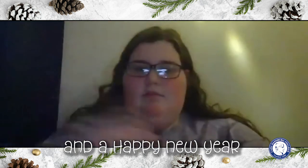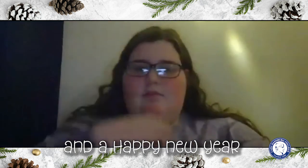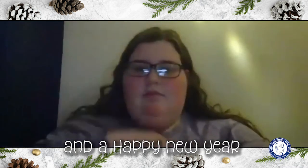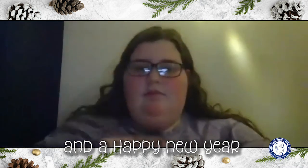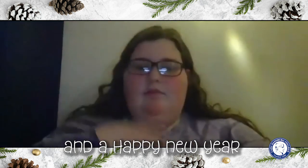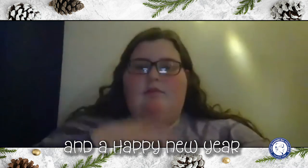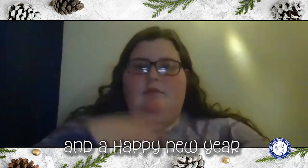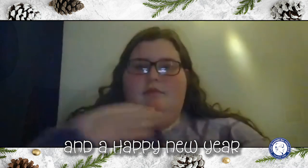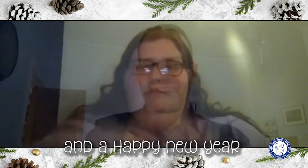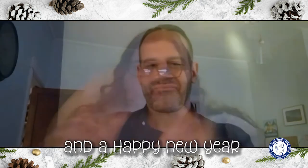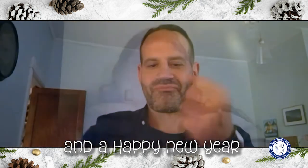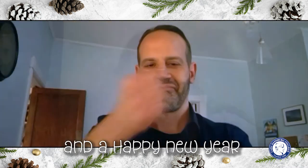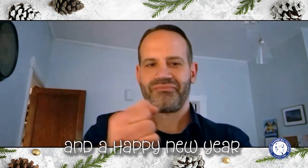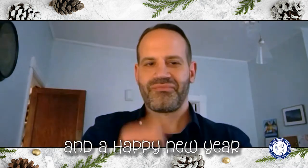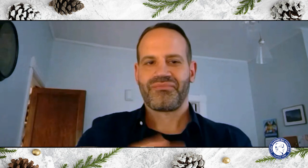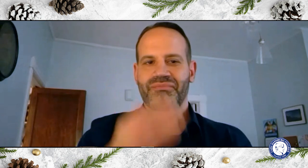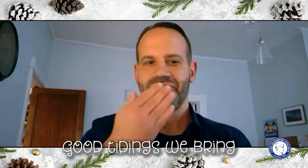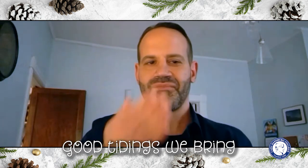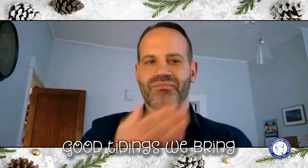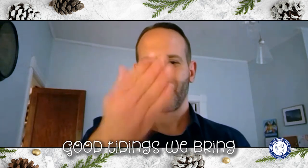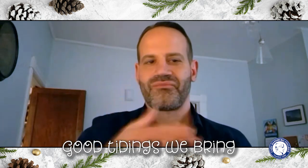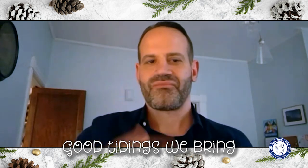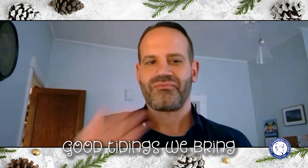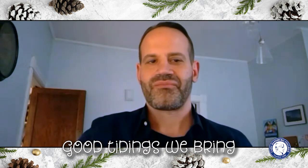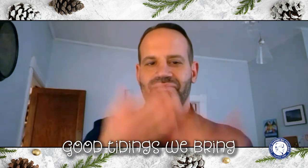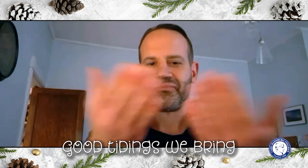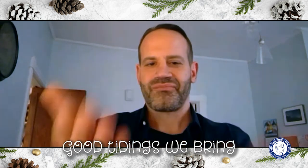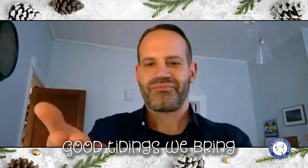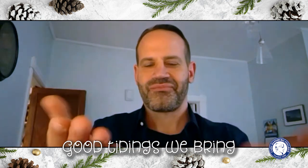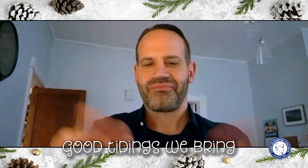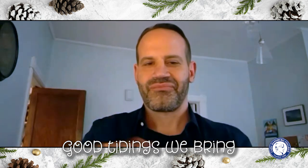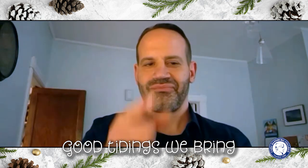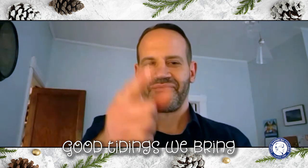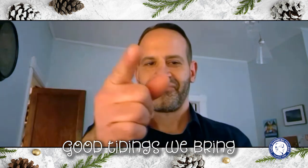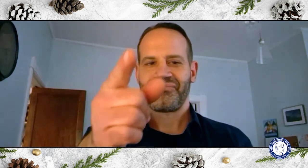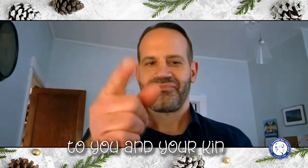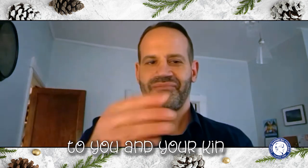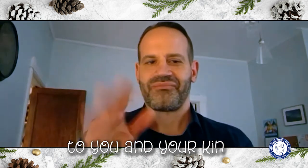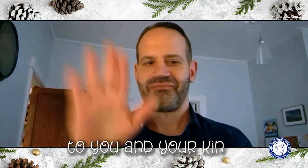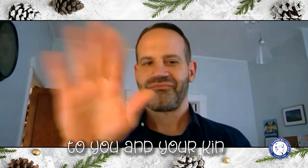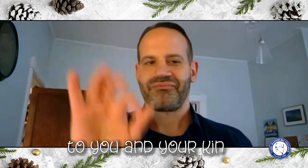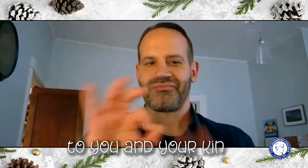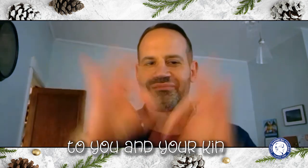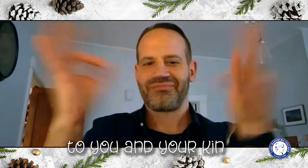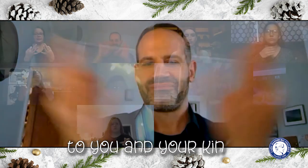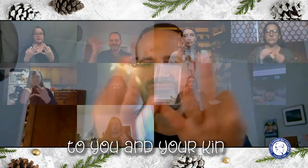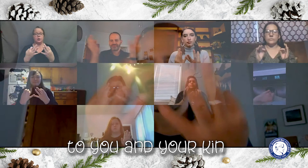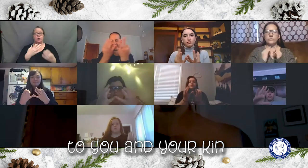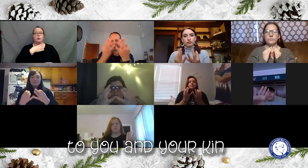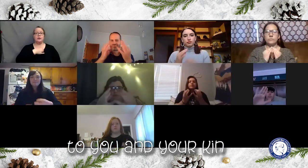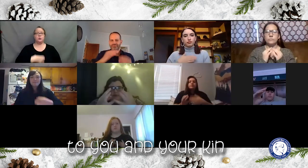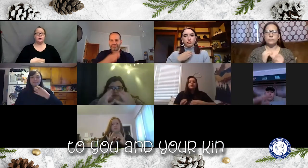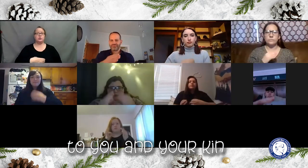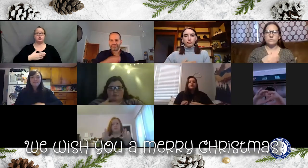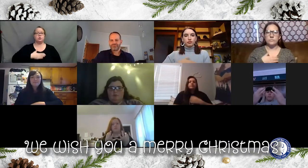And a Happy New Year, Good tidings we bring to you and your kin.